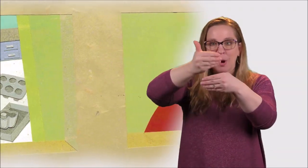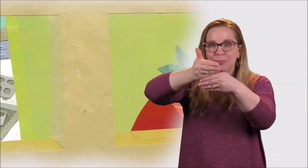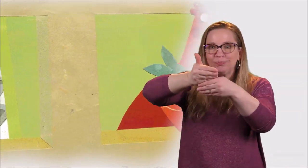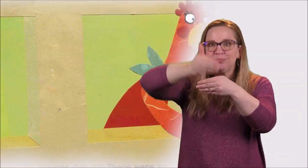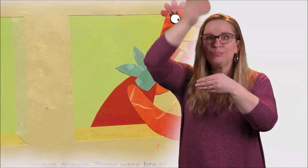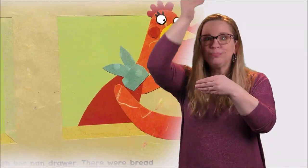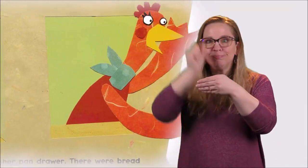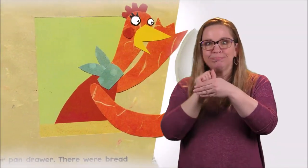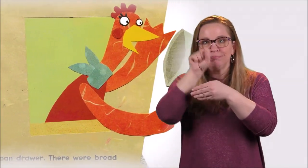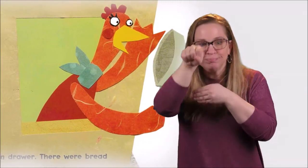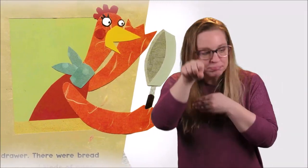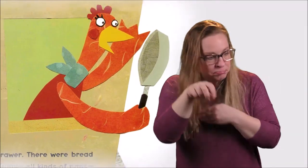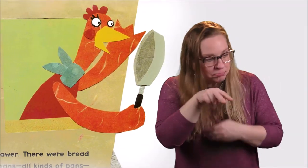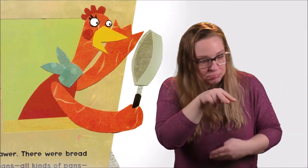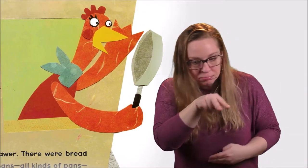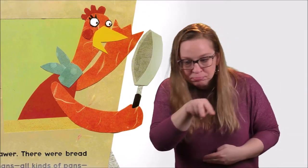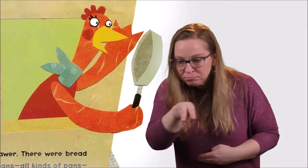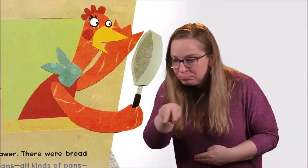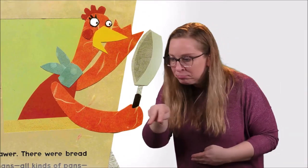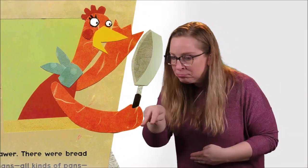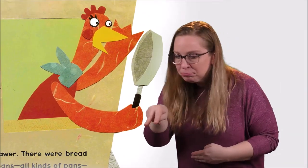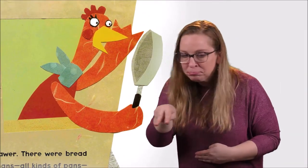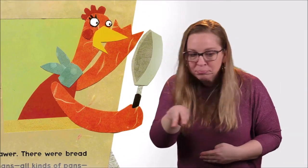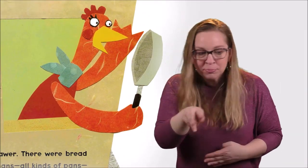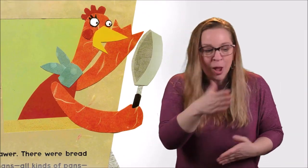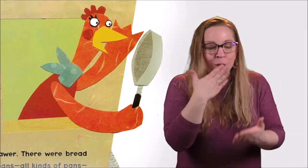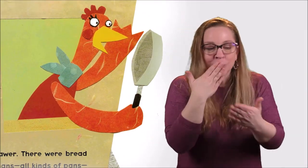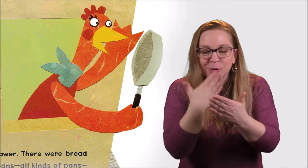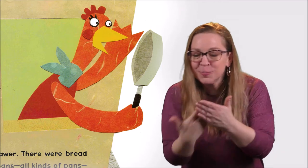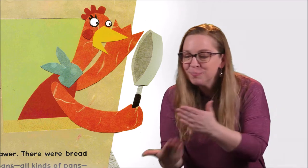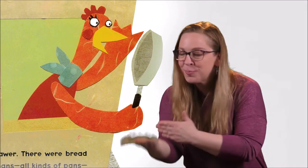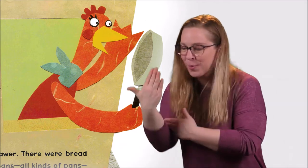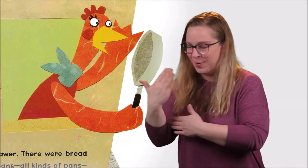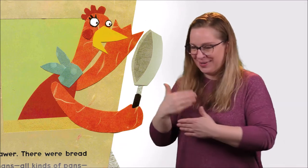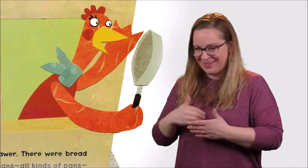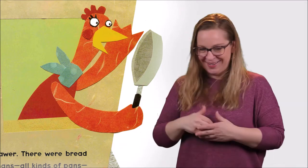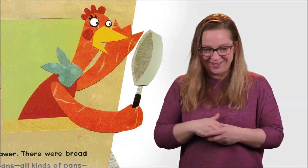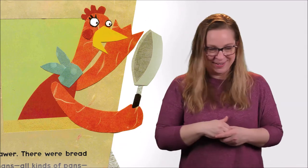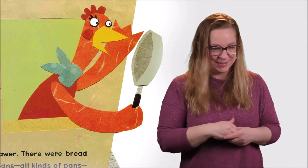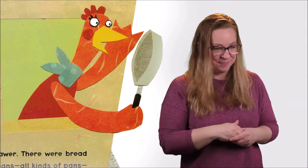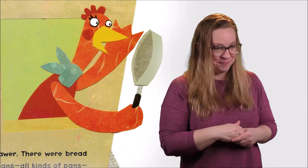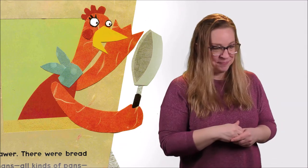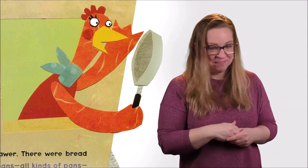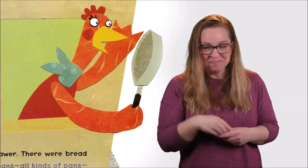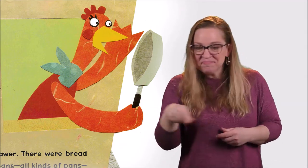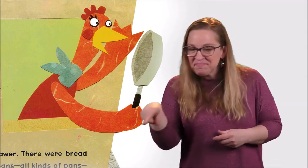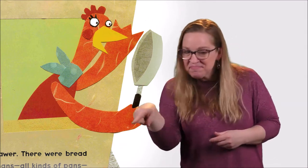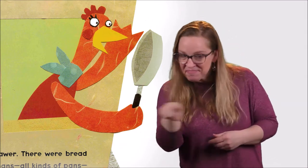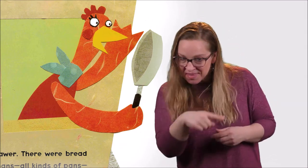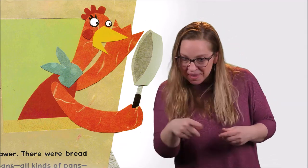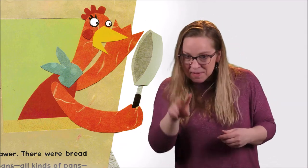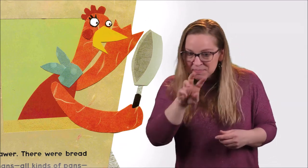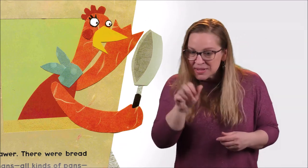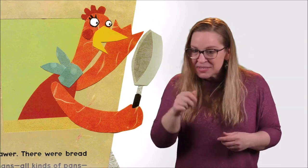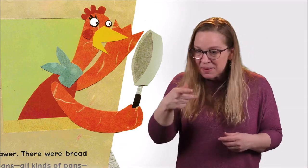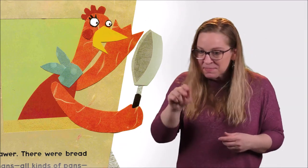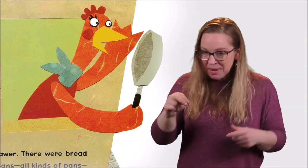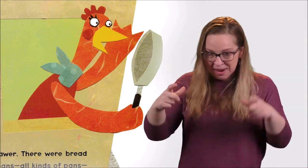She stuck her head out the window. Good morning, she called. Does anyone